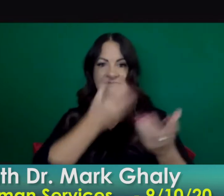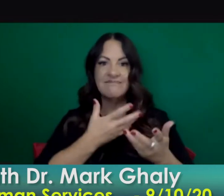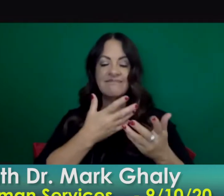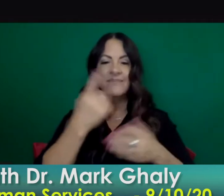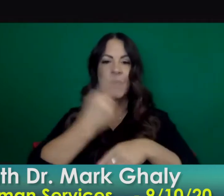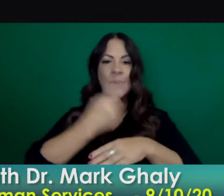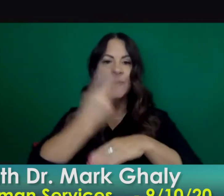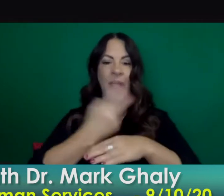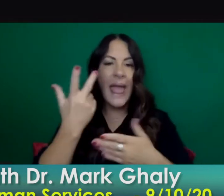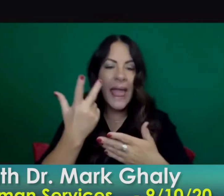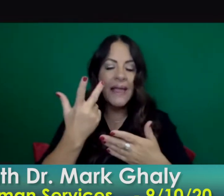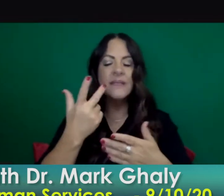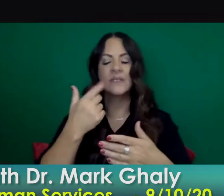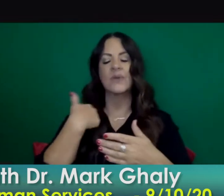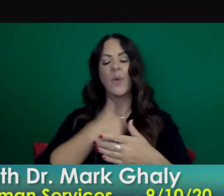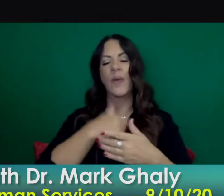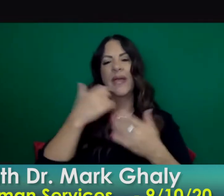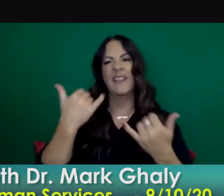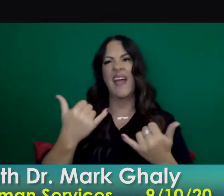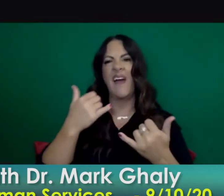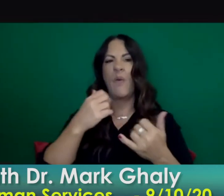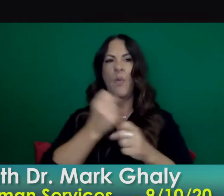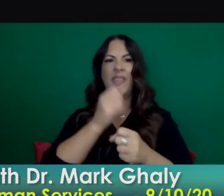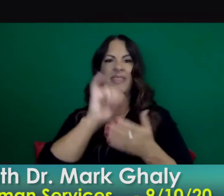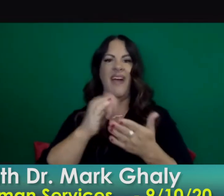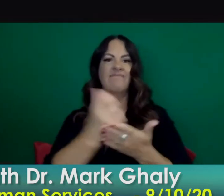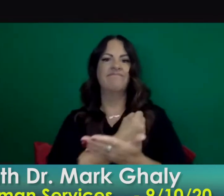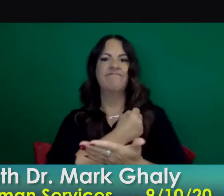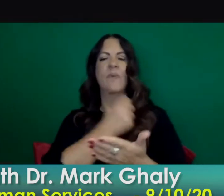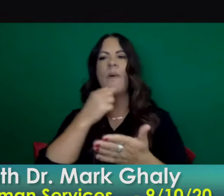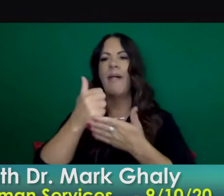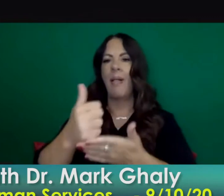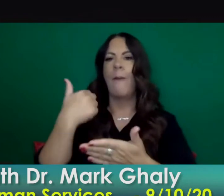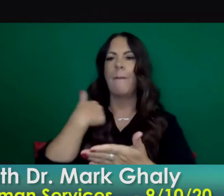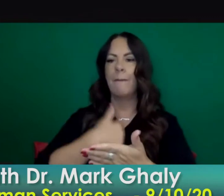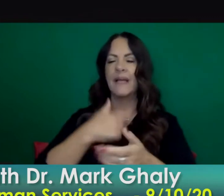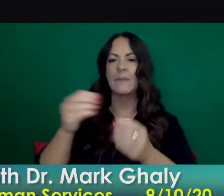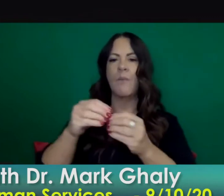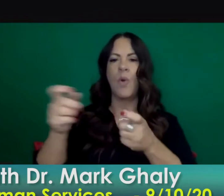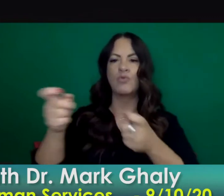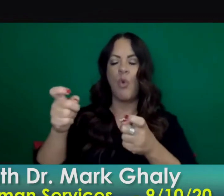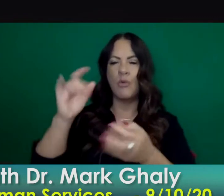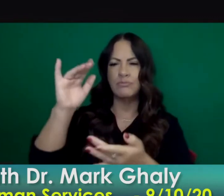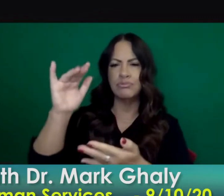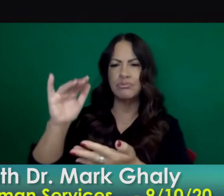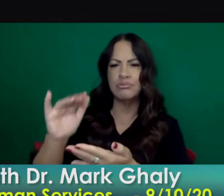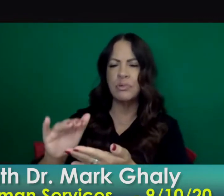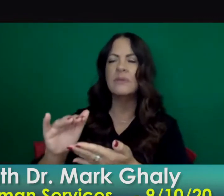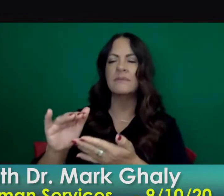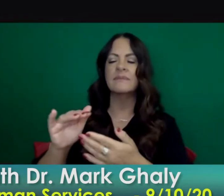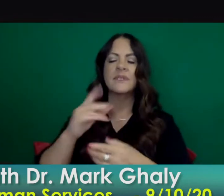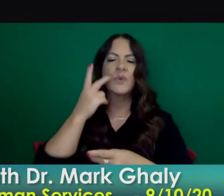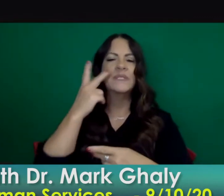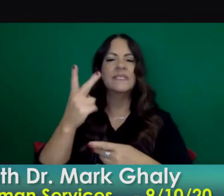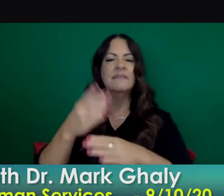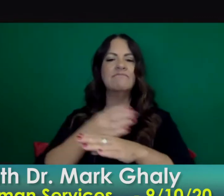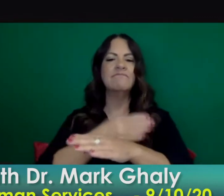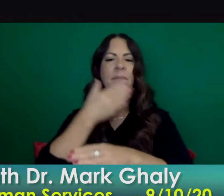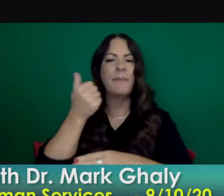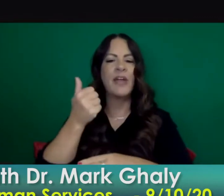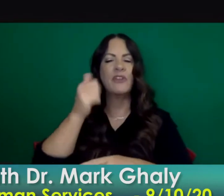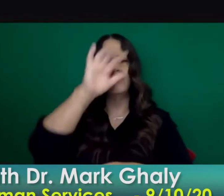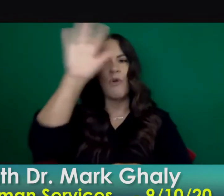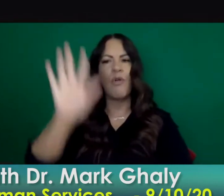tracing really helps us keep transmission down as we're seeing the trends continue across the state patrick keely